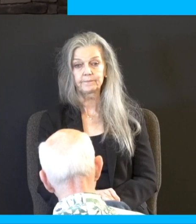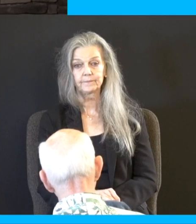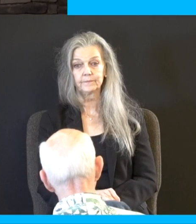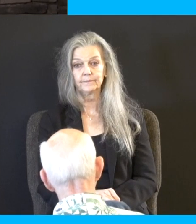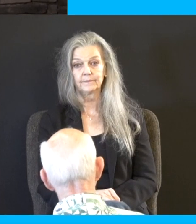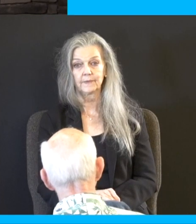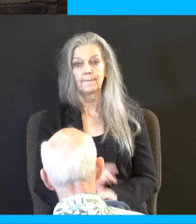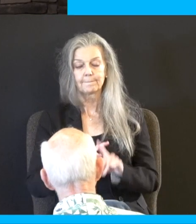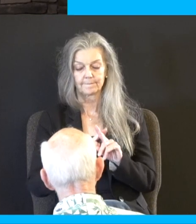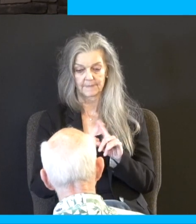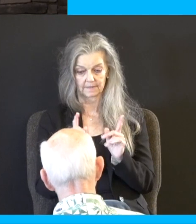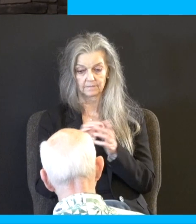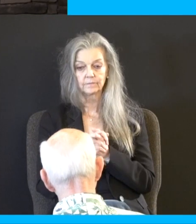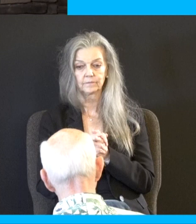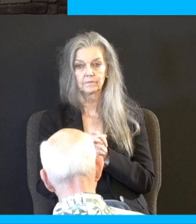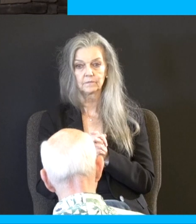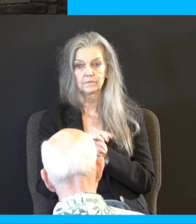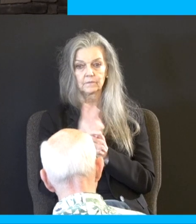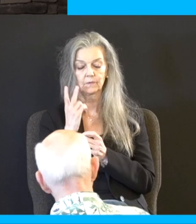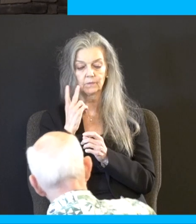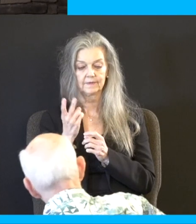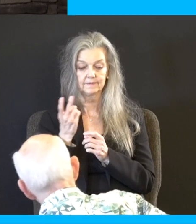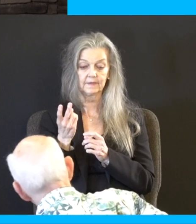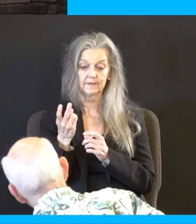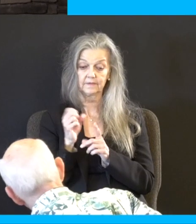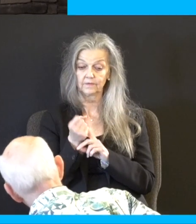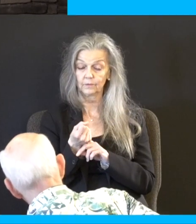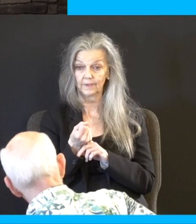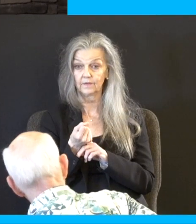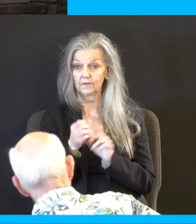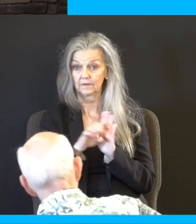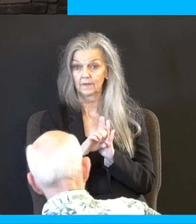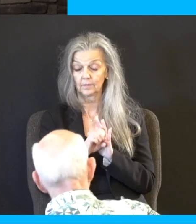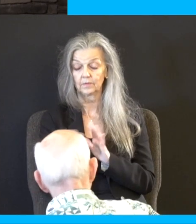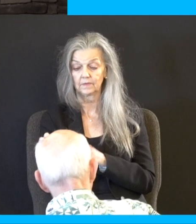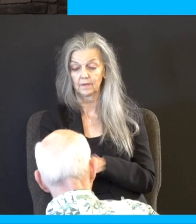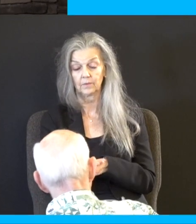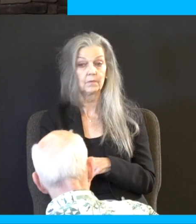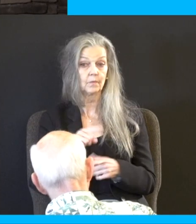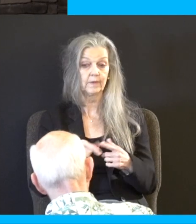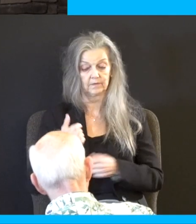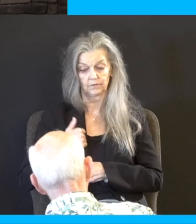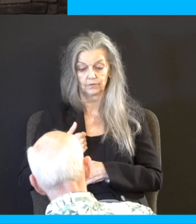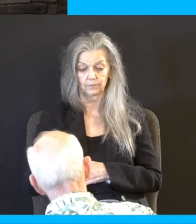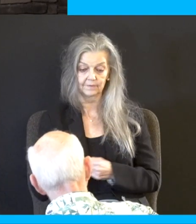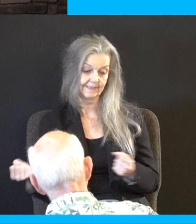But, we do see an instance of gambling and it's by the ungodly for the clothes of Jesus. It's not exactly a group I'd like to be in.